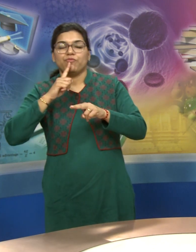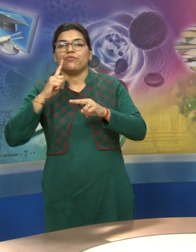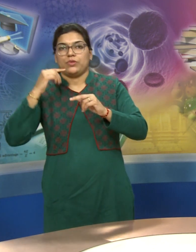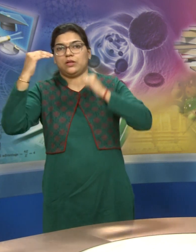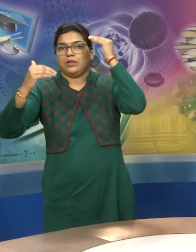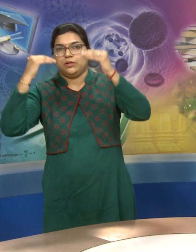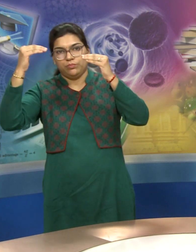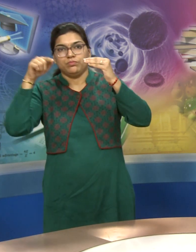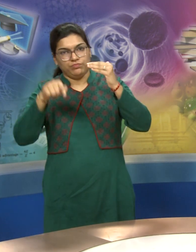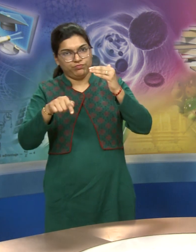in their lives.